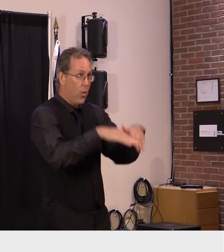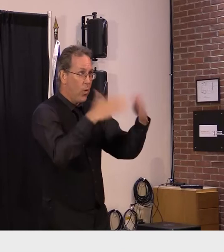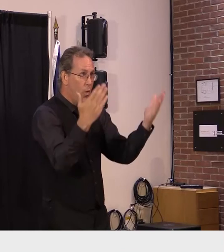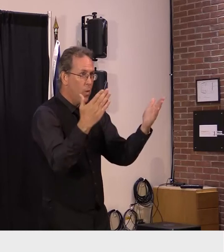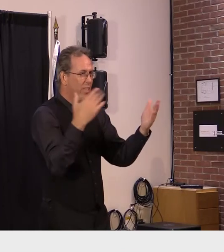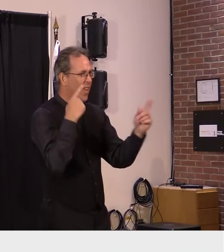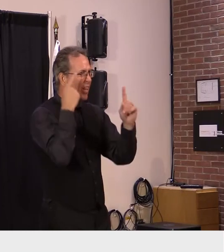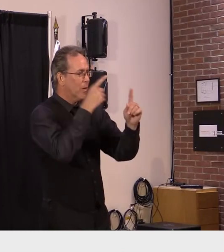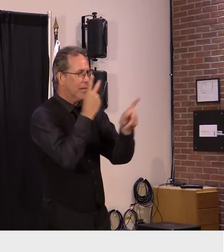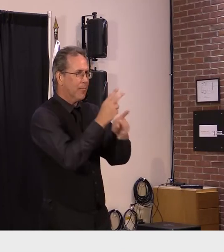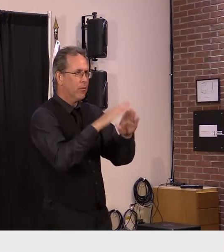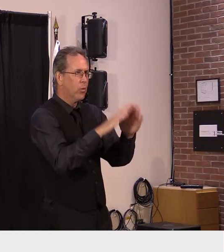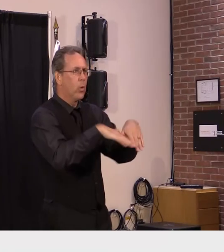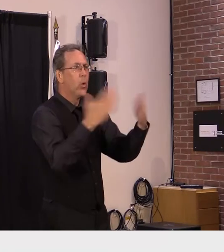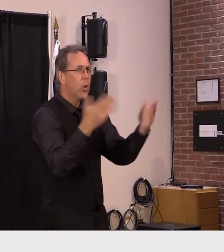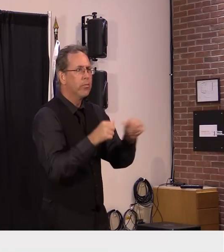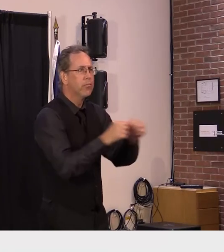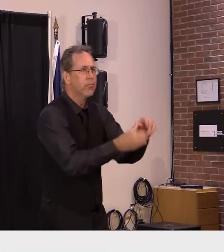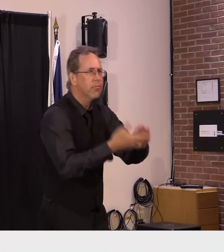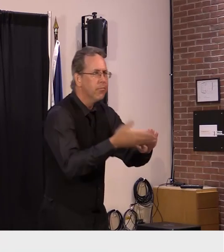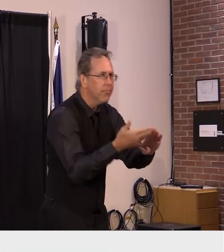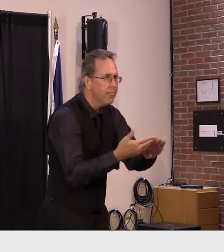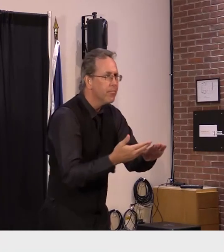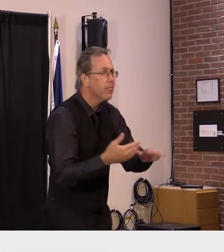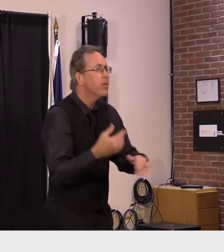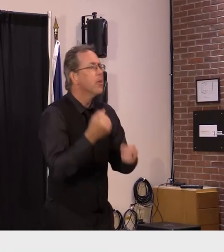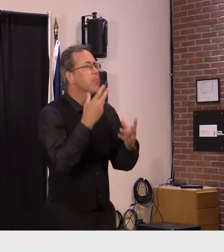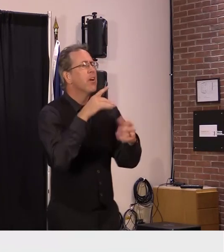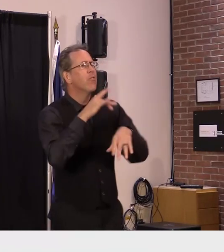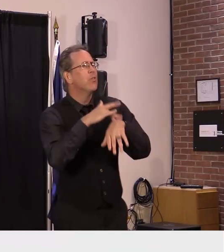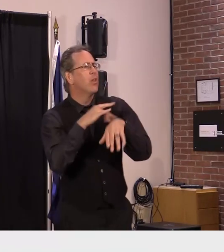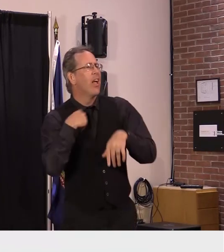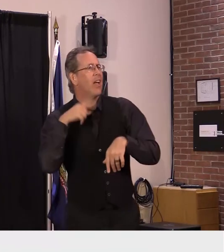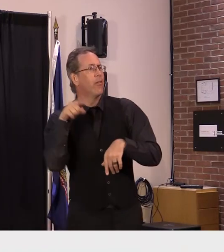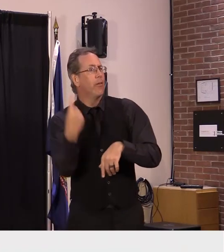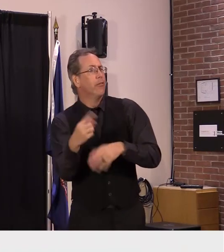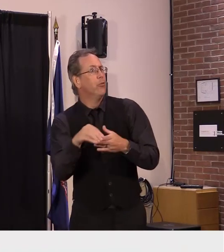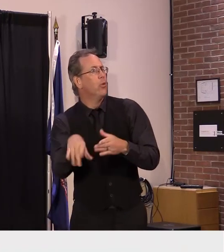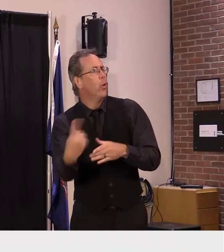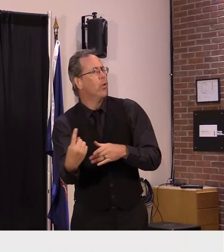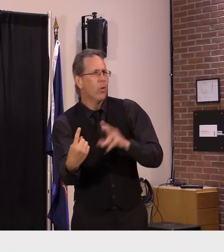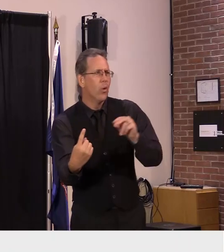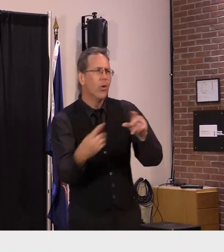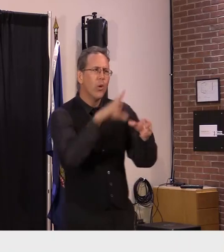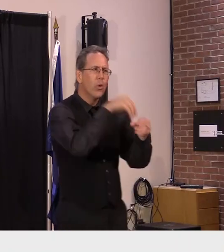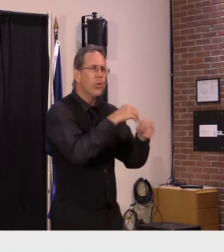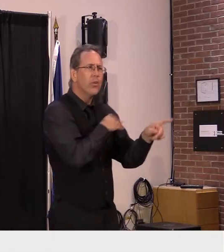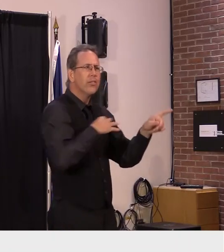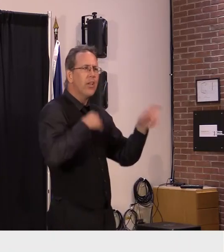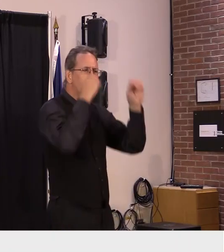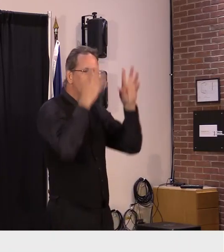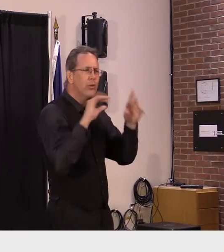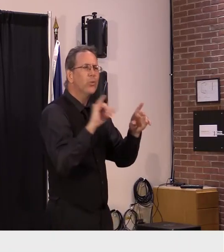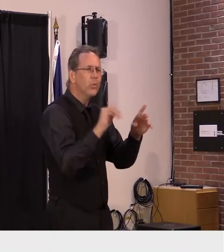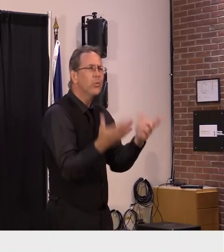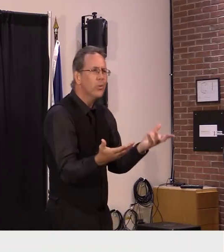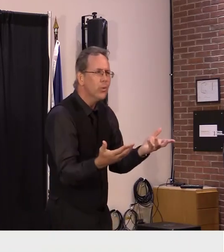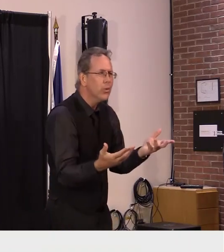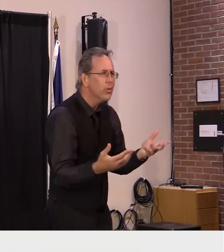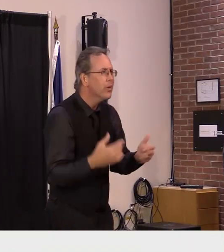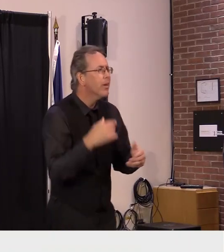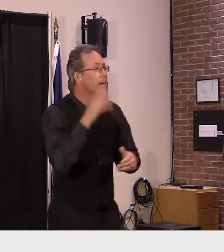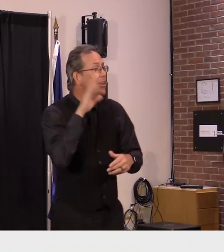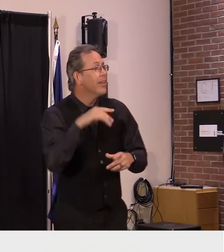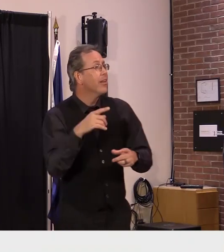not just for school-age children but for adults as well and it's important i think to draw a line between clinical mental health